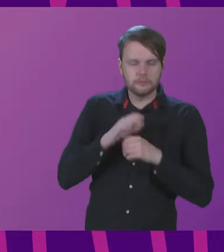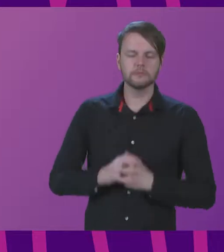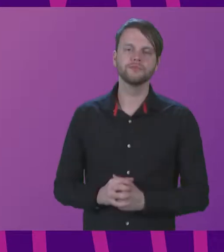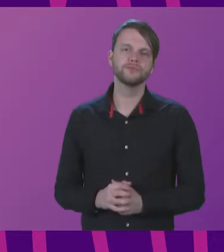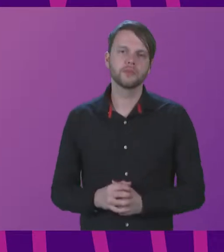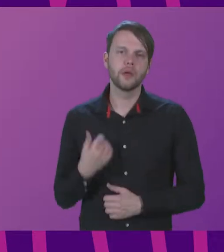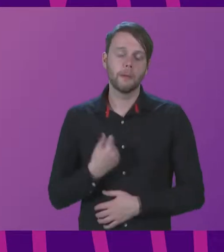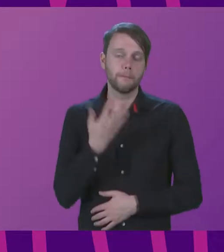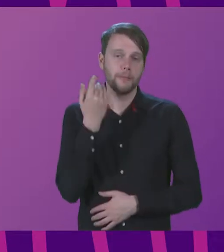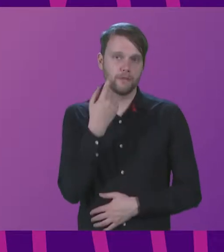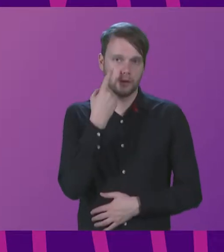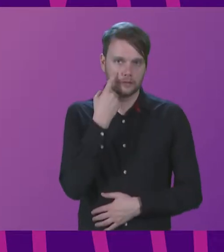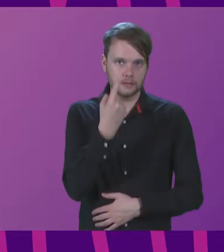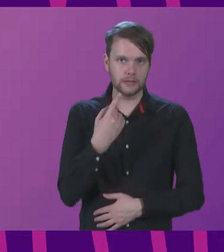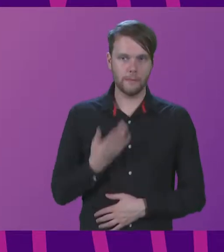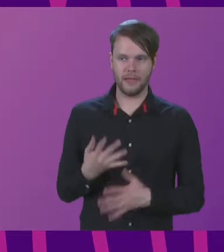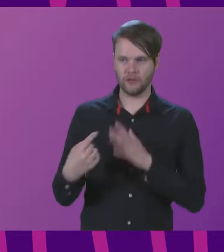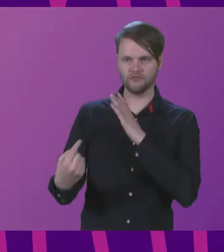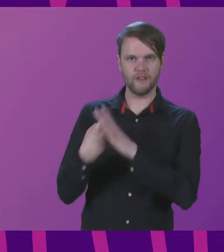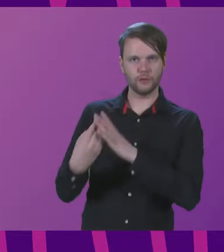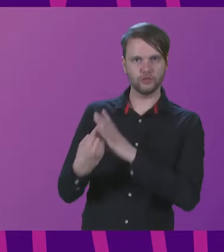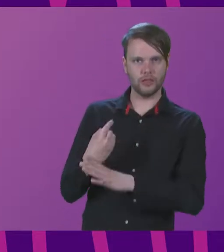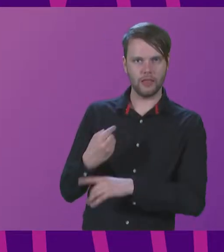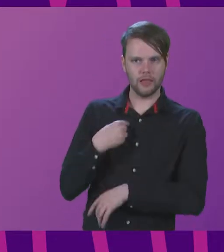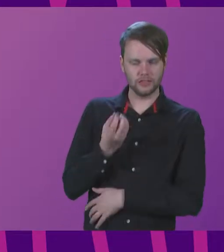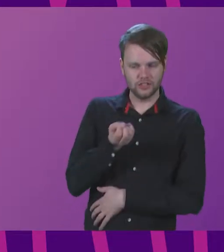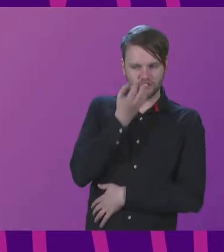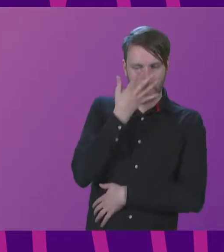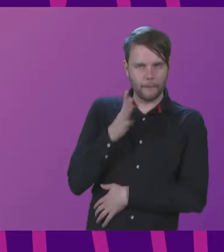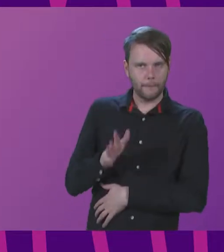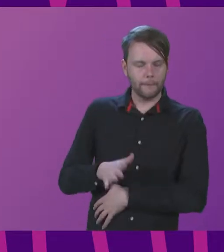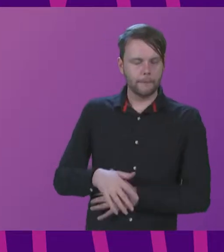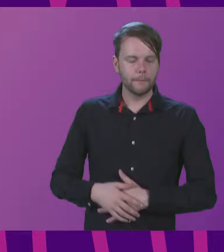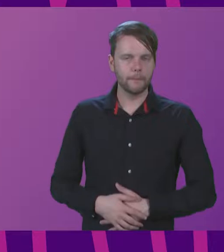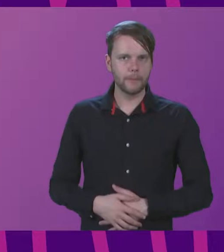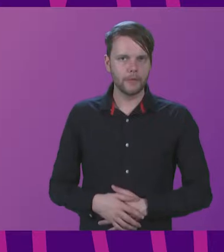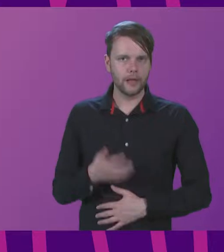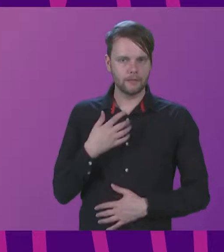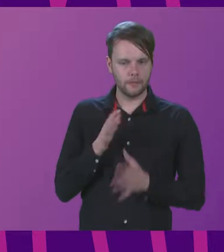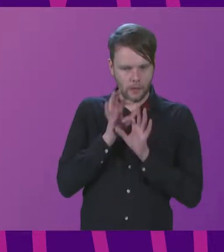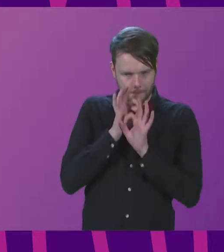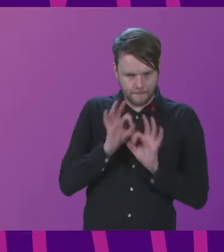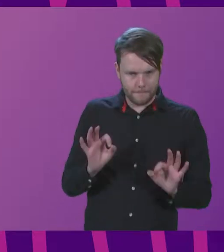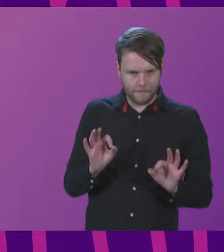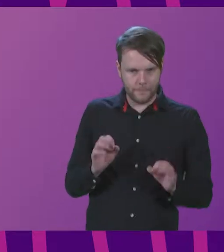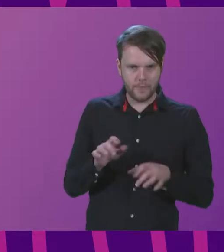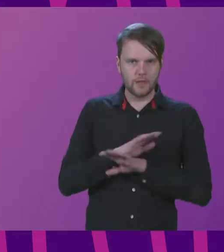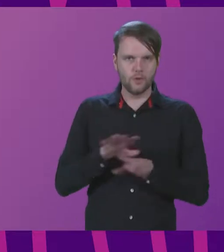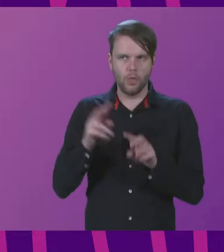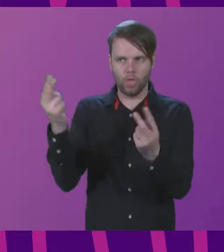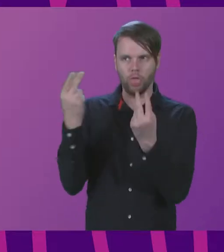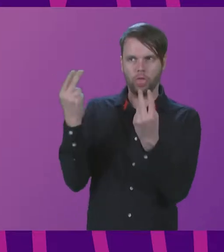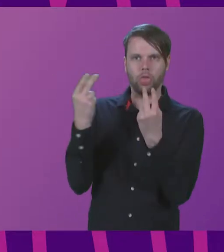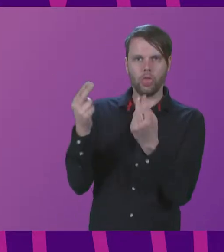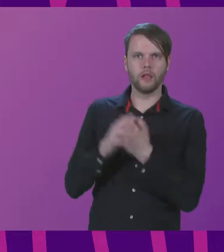I used to see being a refugee as shame. Be quiet. Don't make too much noise.